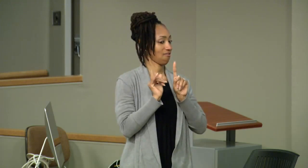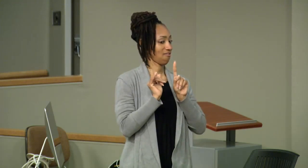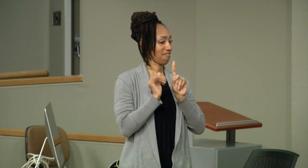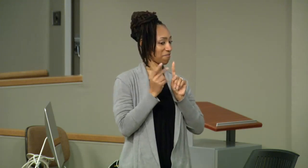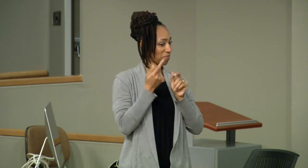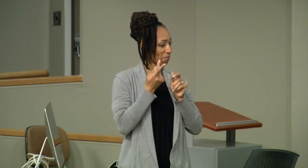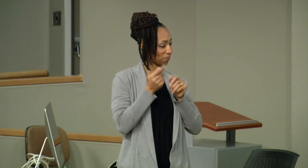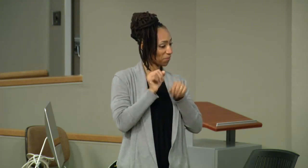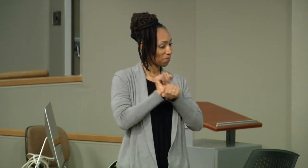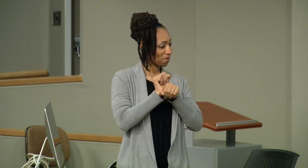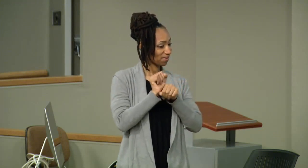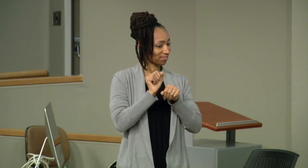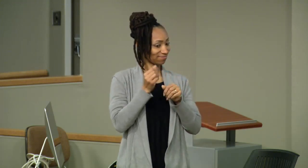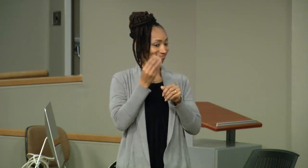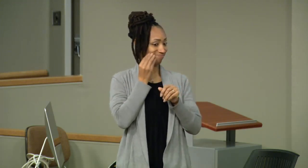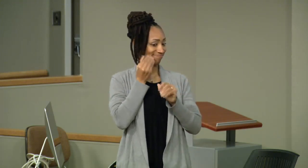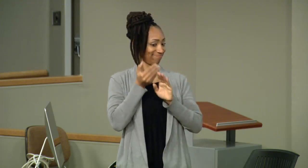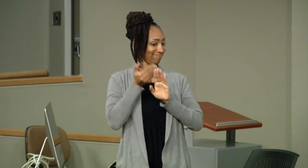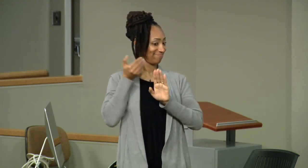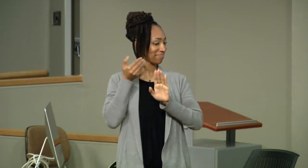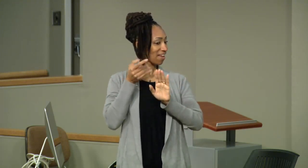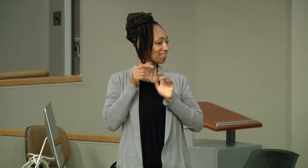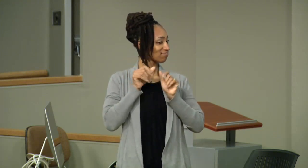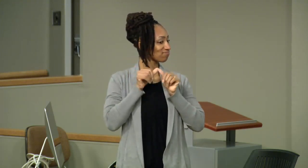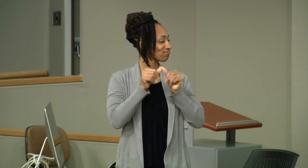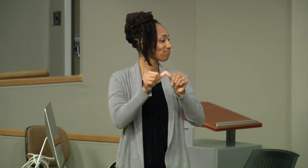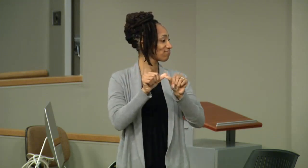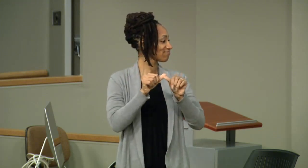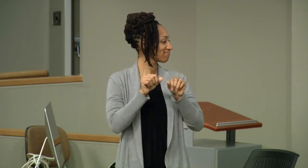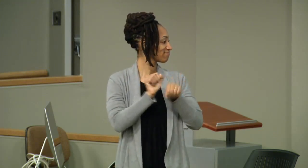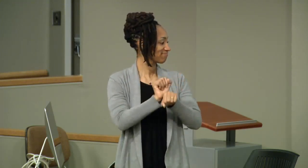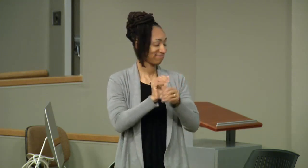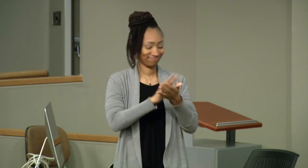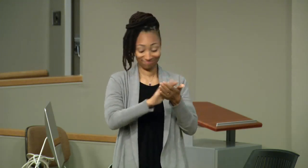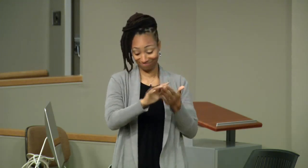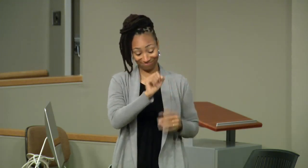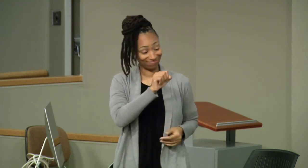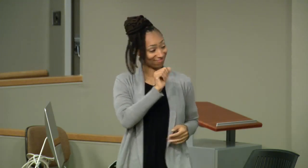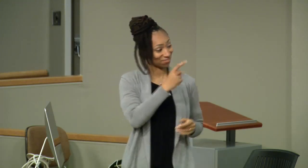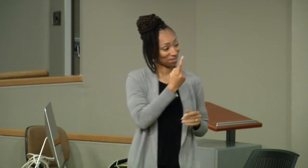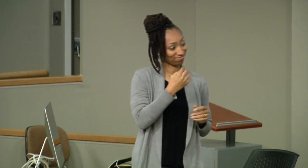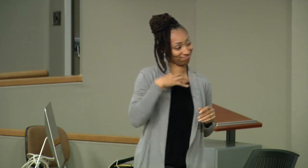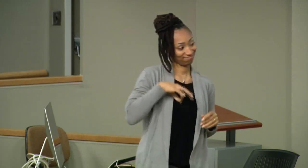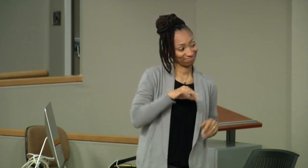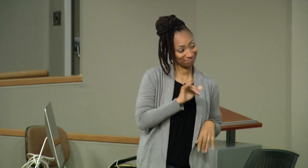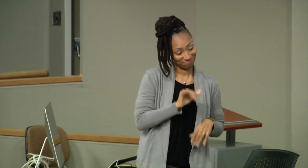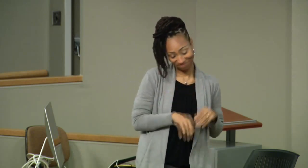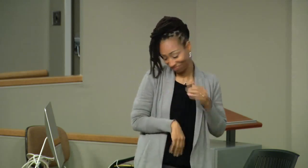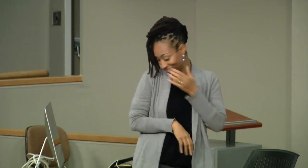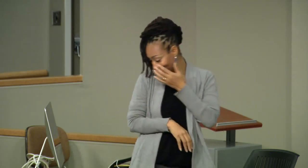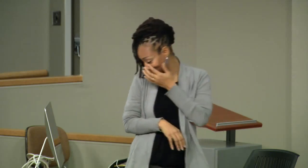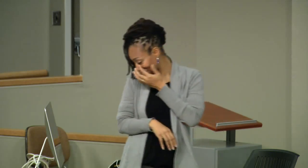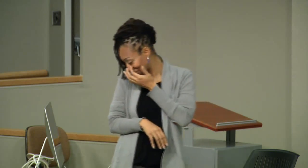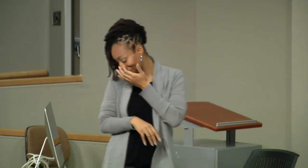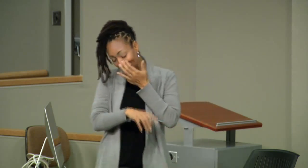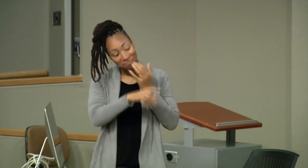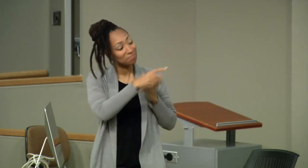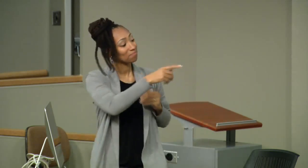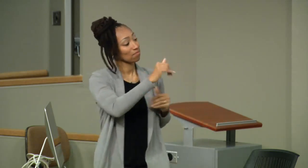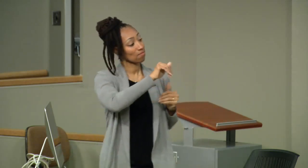That's nice because sometimes when you find out who your team is going to be and you have a previous experience that has been good with that person